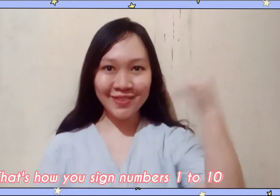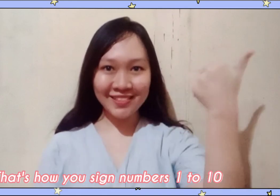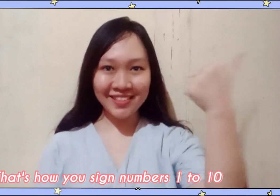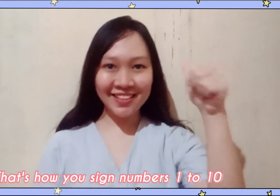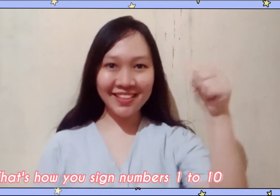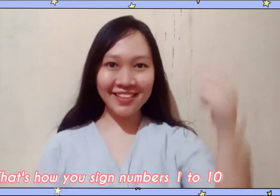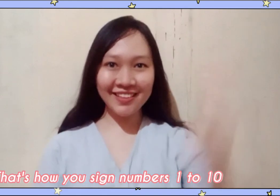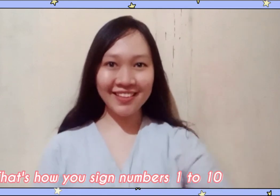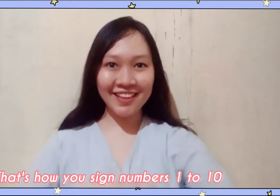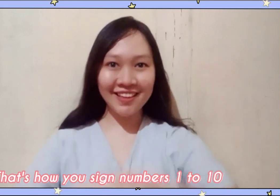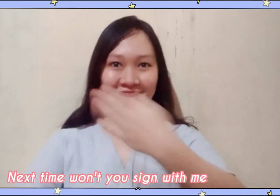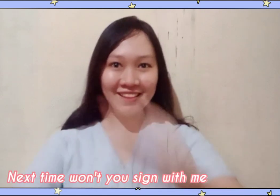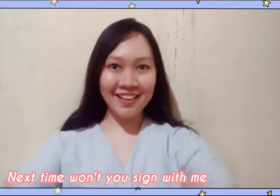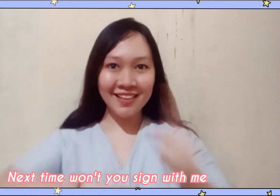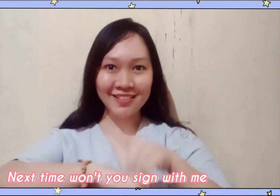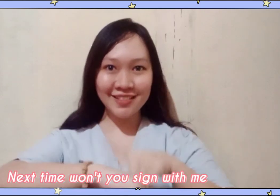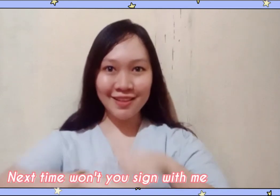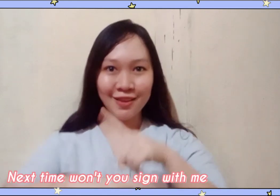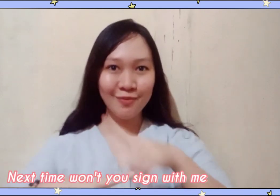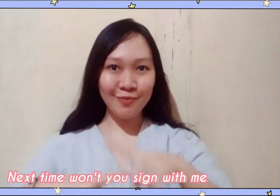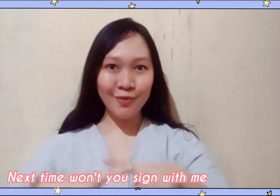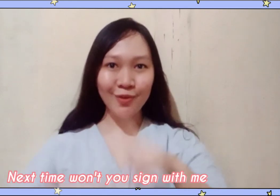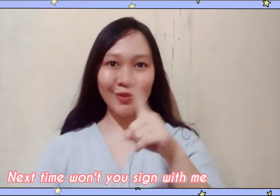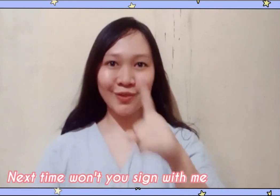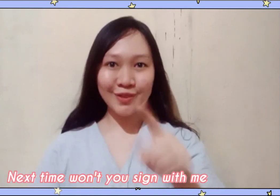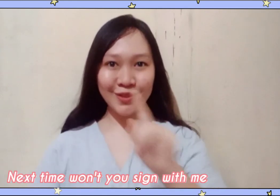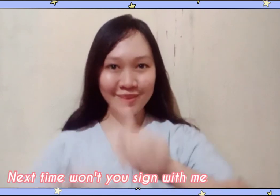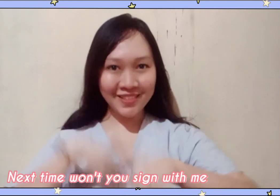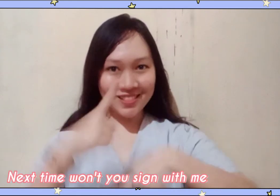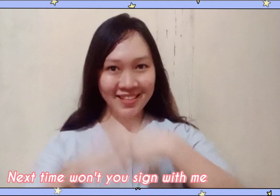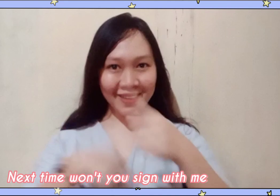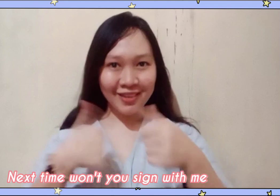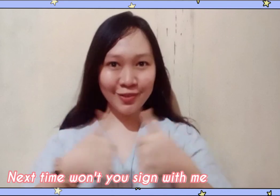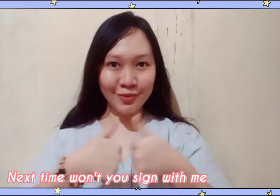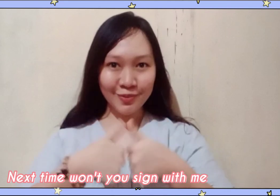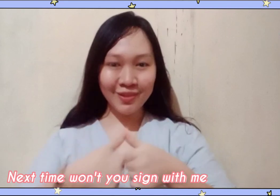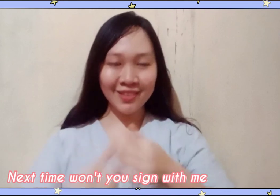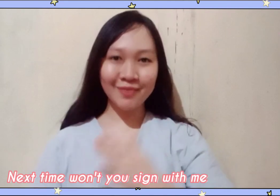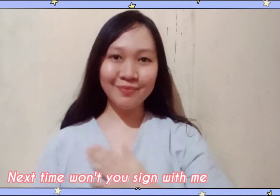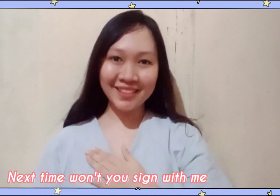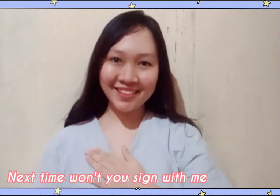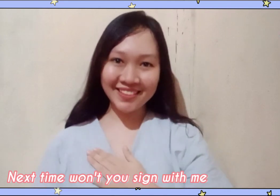10 Next time won't you sign with me